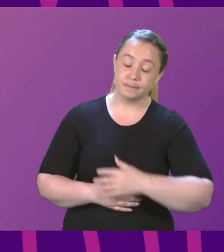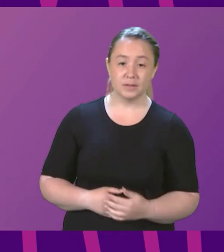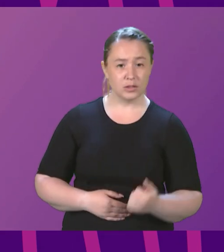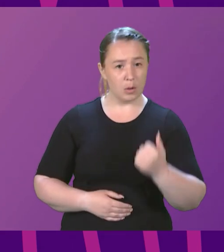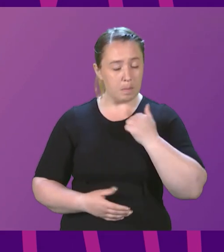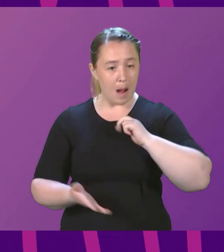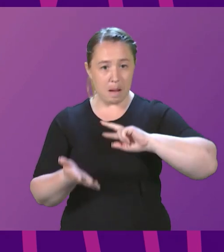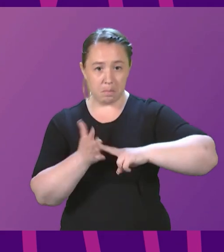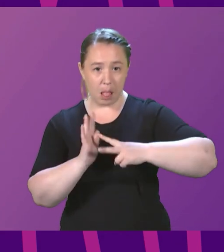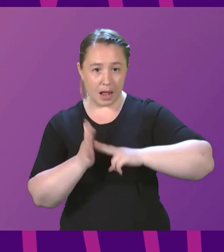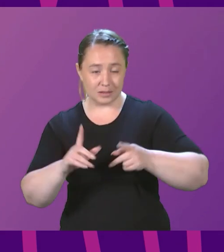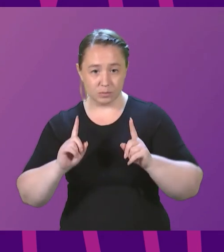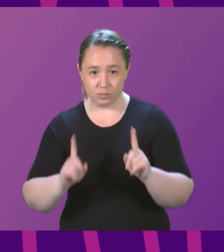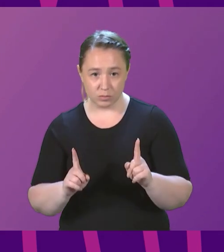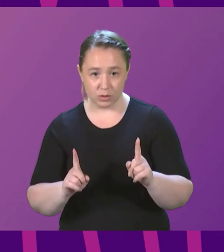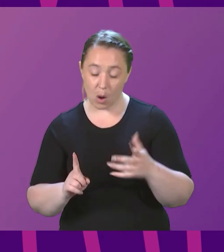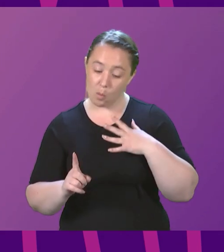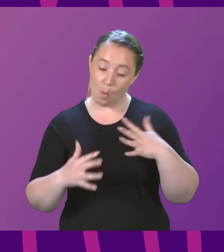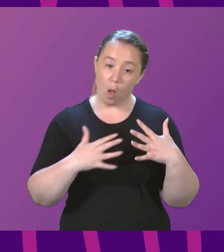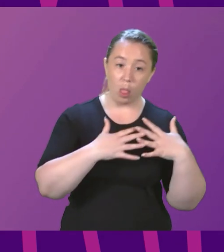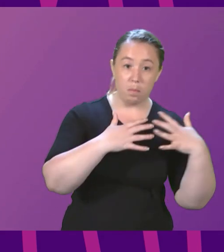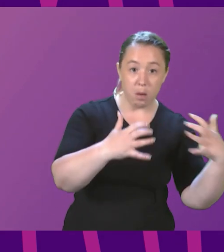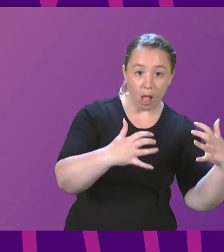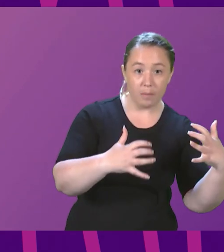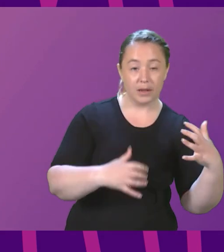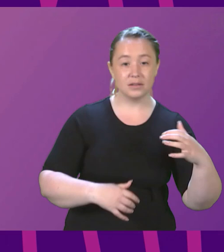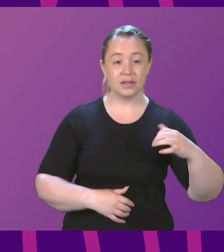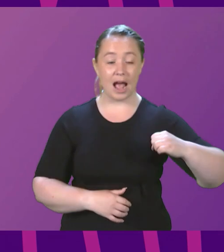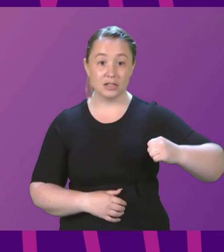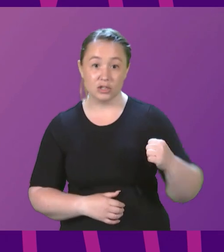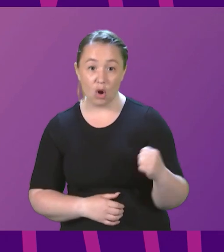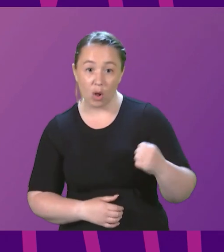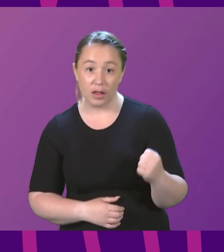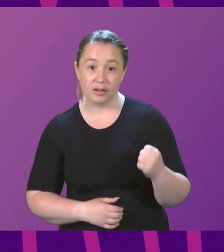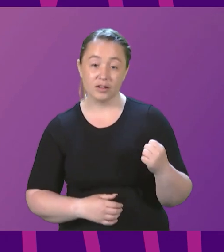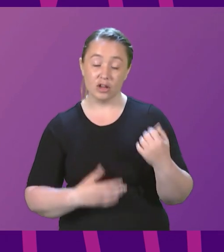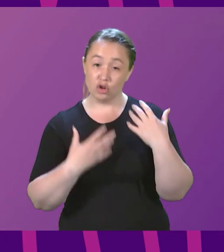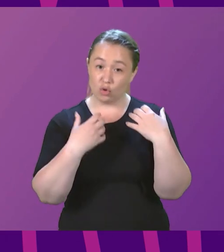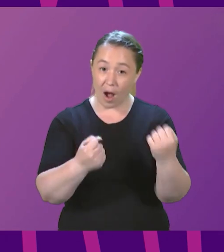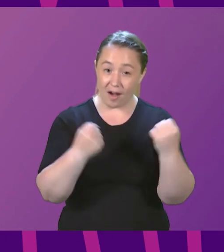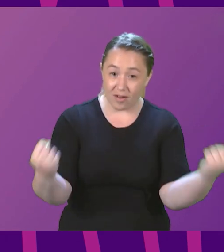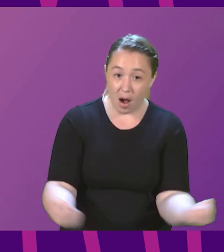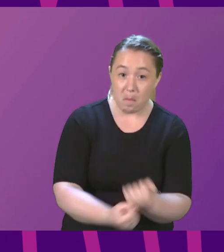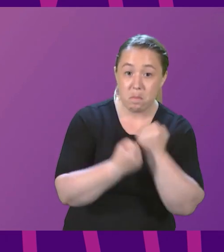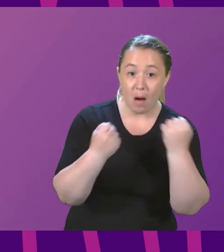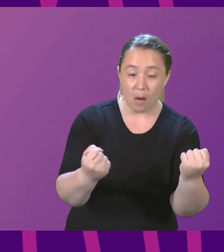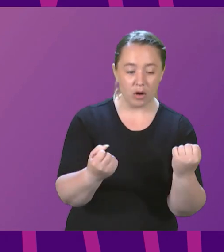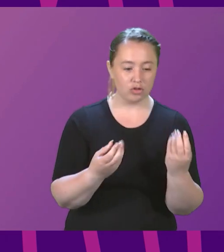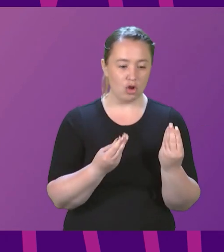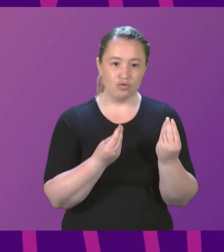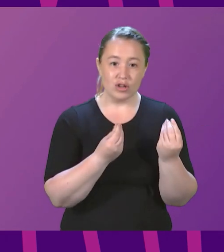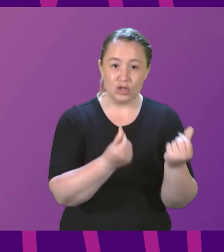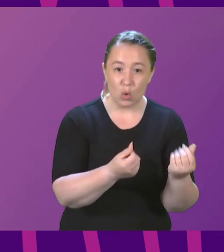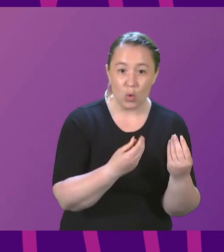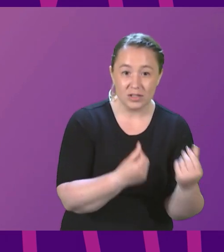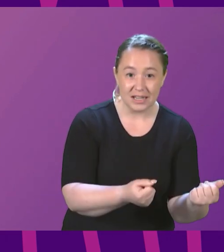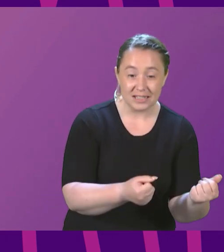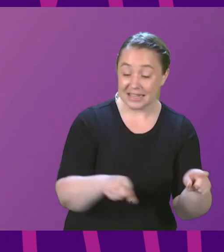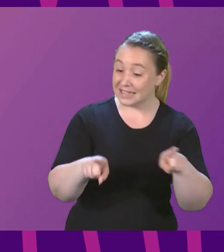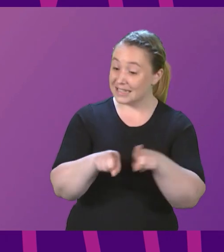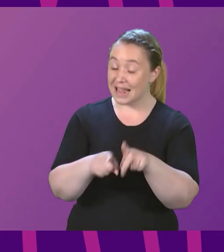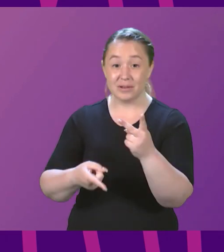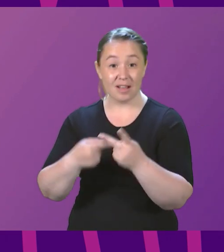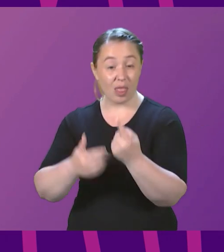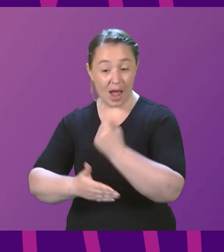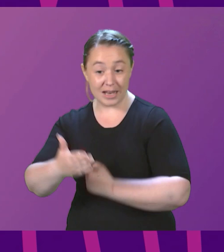equip this parliament and this country with all of the powers and all of the resources that other independent countries take for granted and that